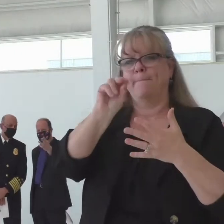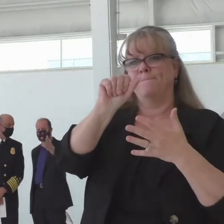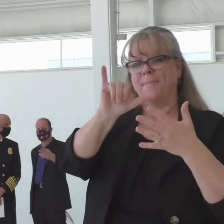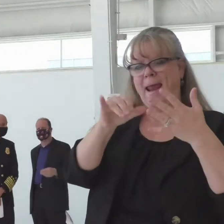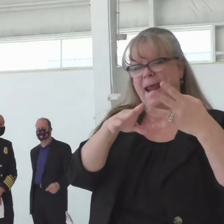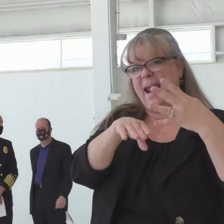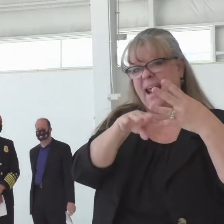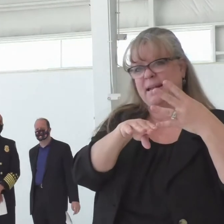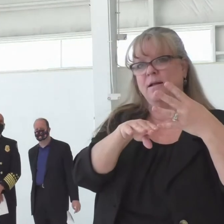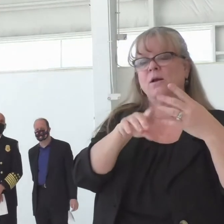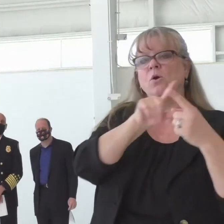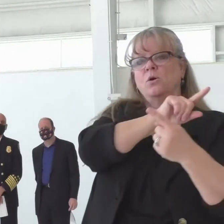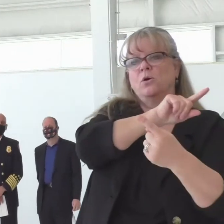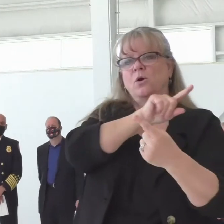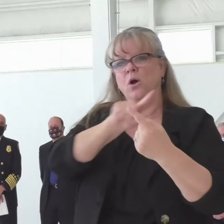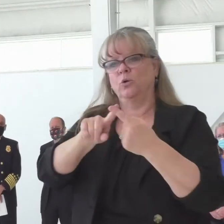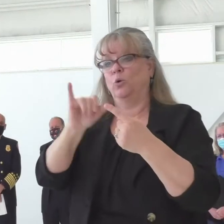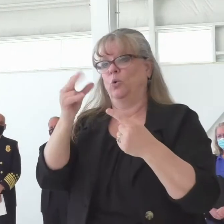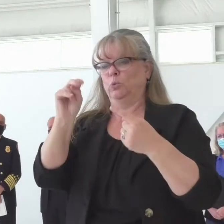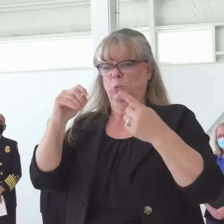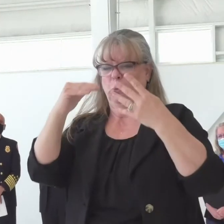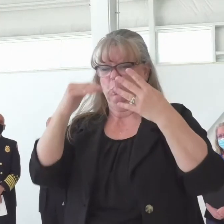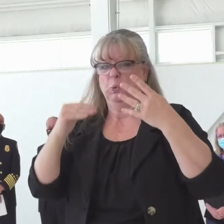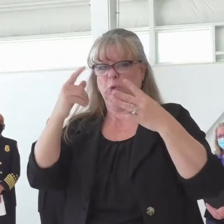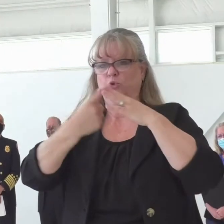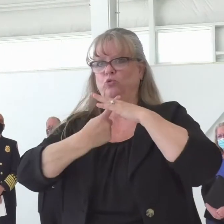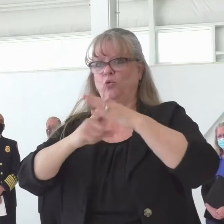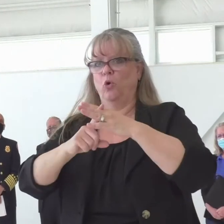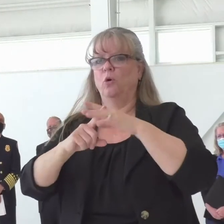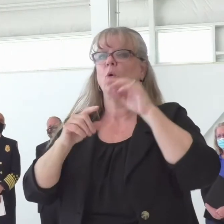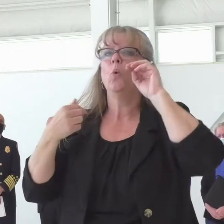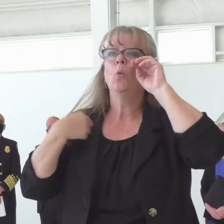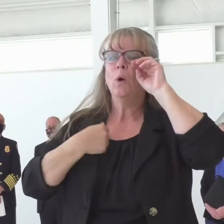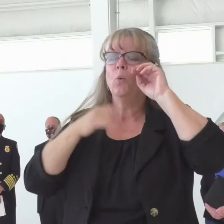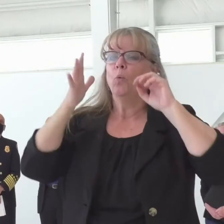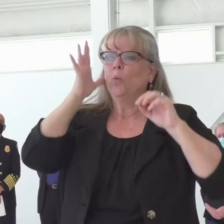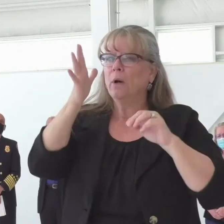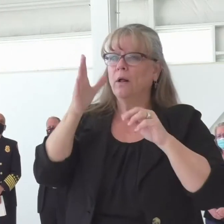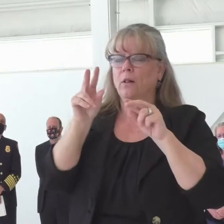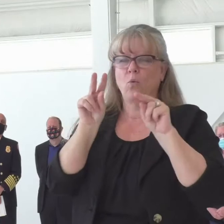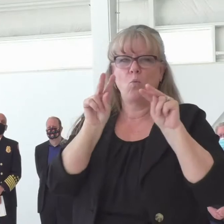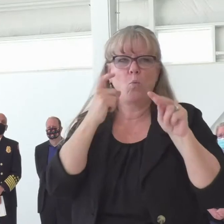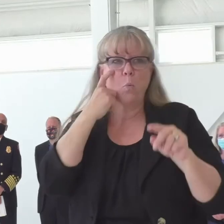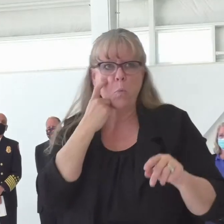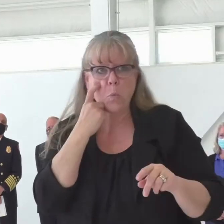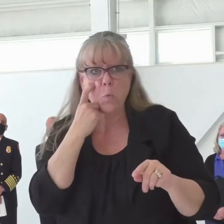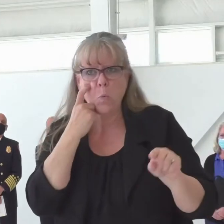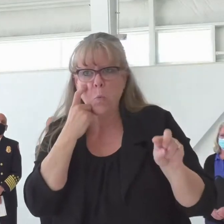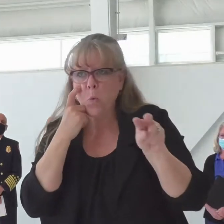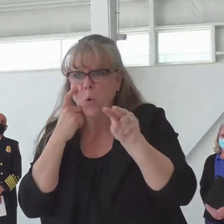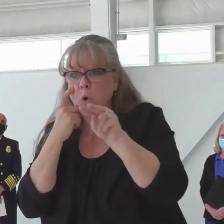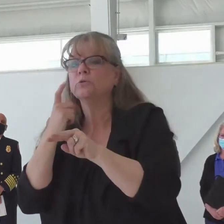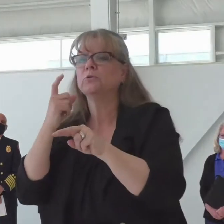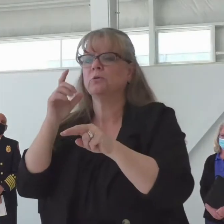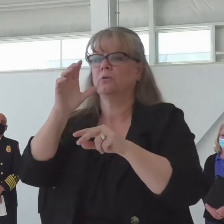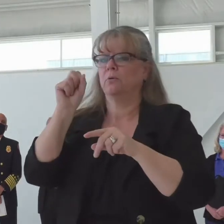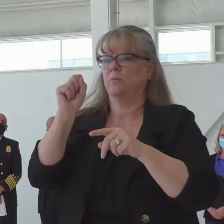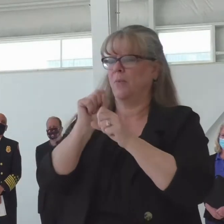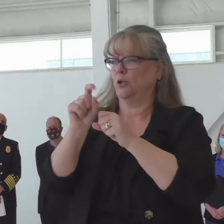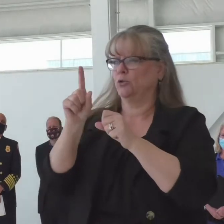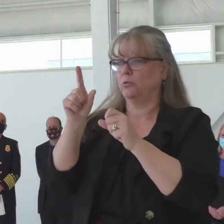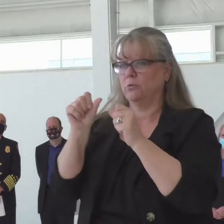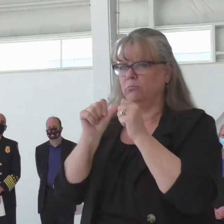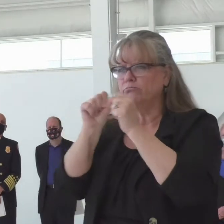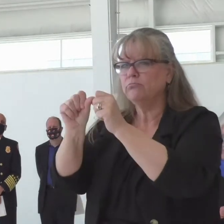as the governor said, we're going to continue to monitor. We have long-term forecasts that are taking us into July that are looking pretty rough. We're